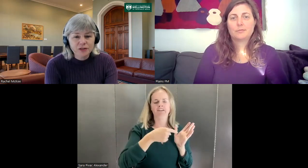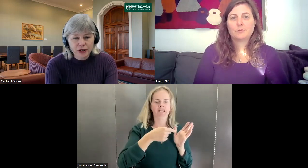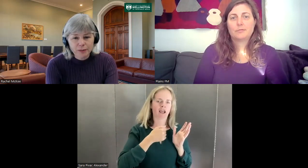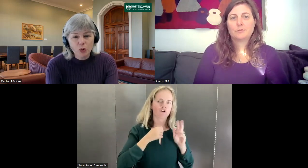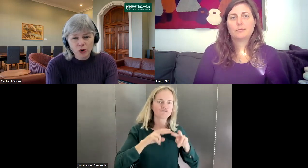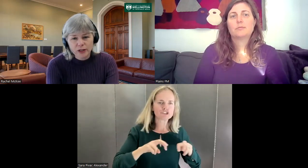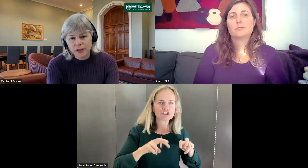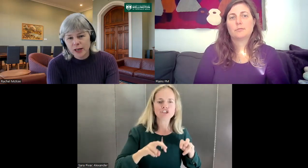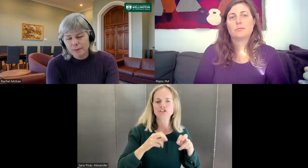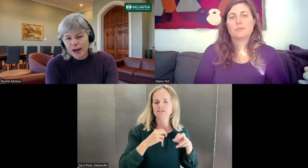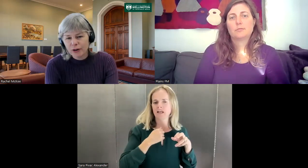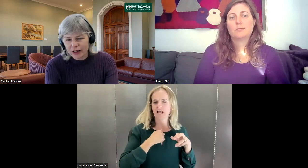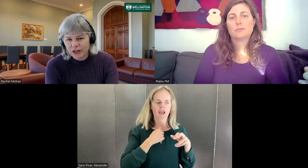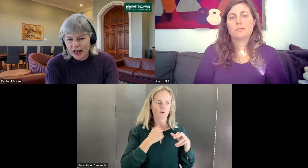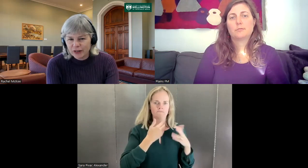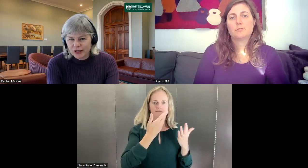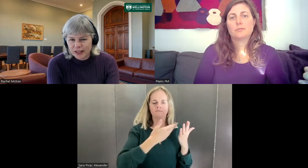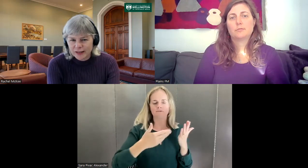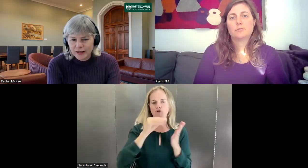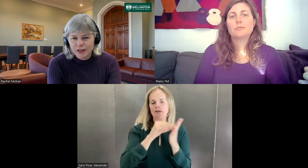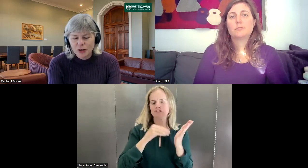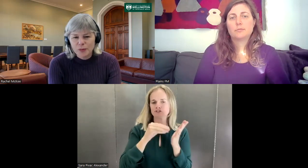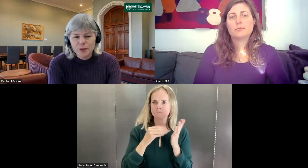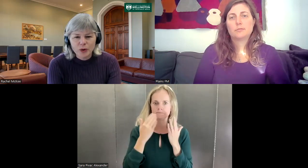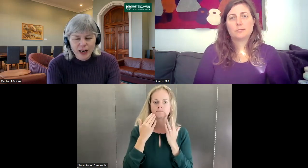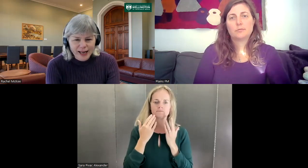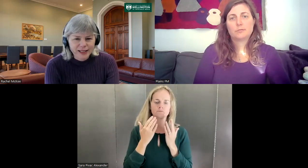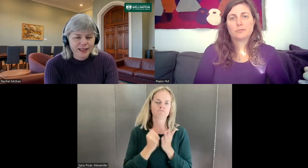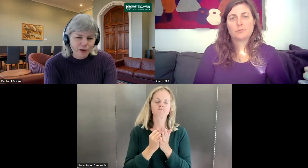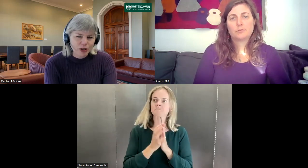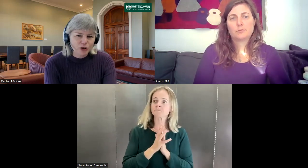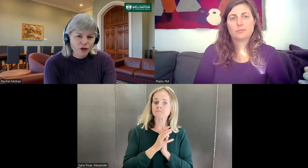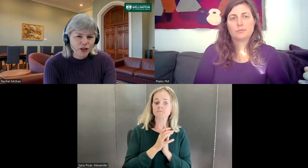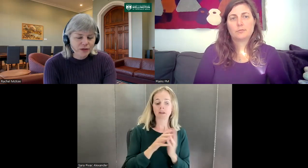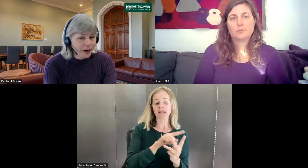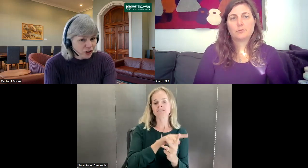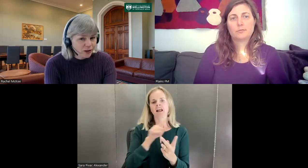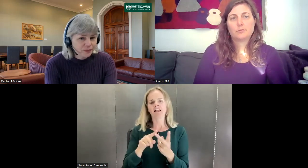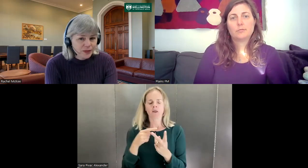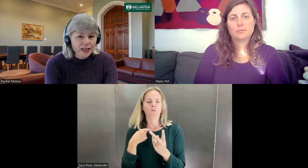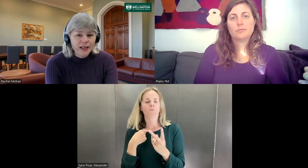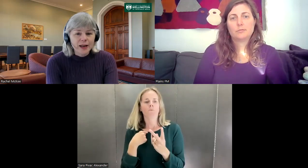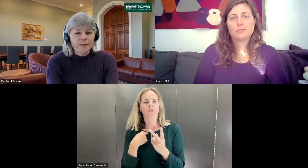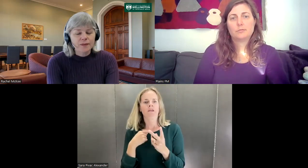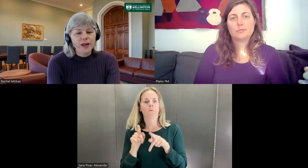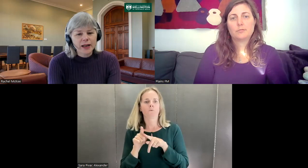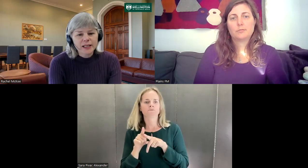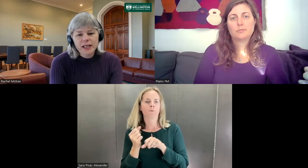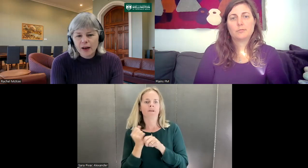very important background to advocacy, so people can access our research and information. I guess the other